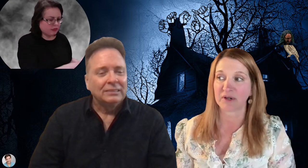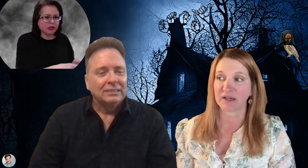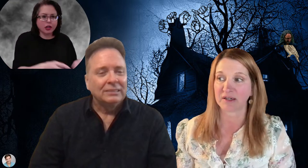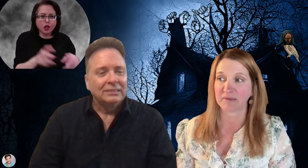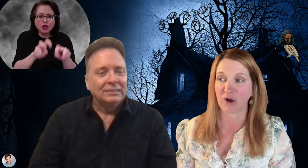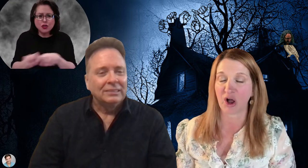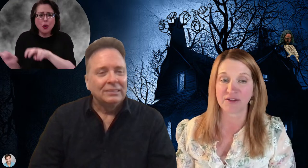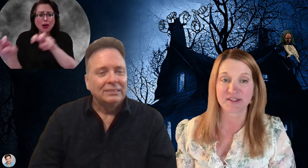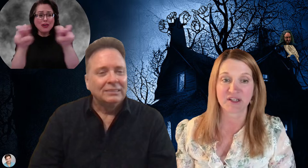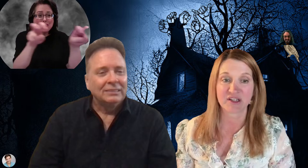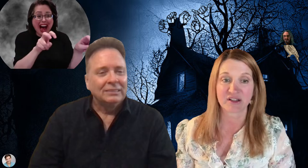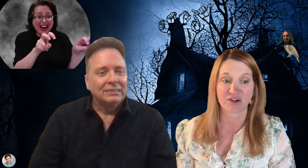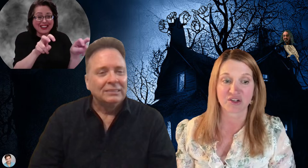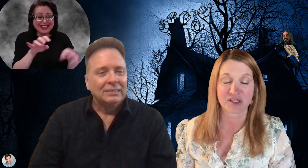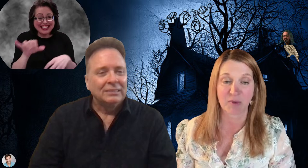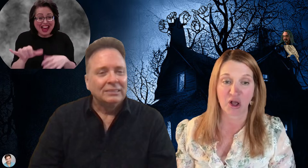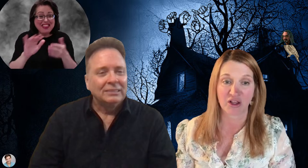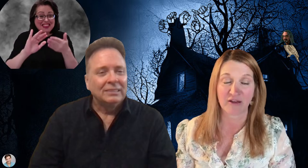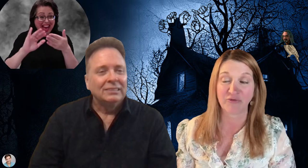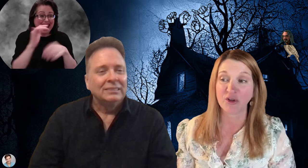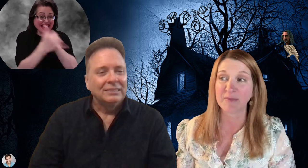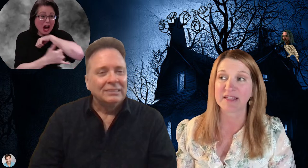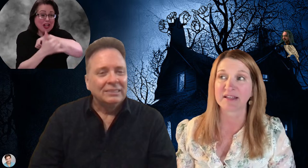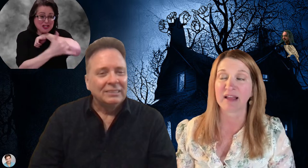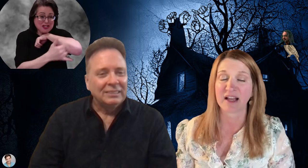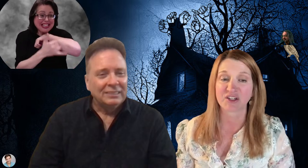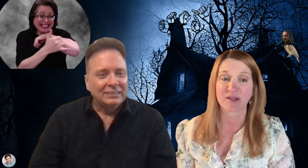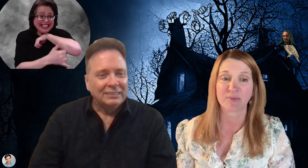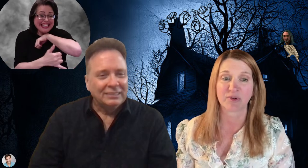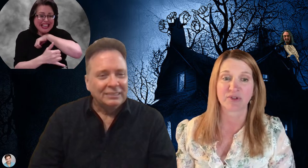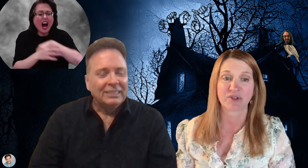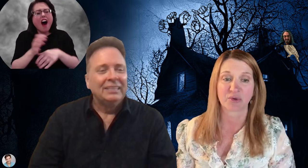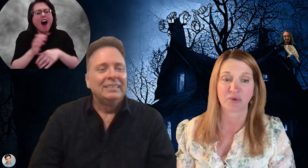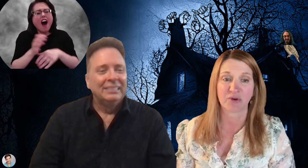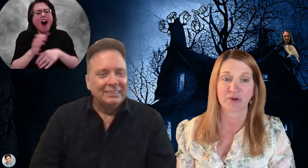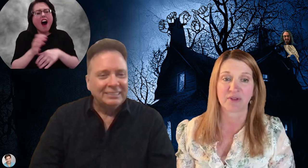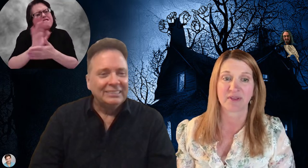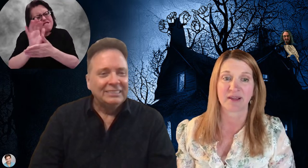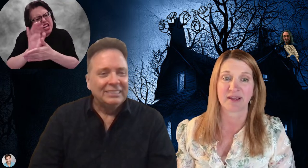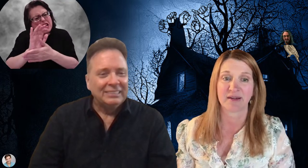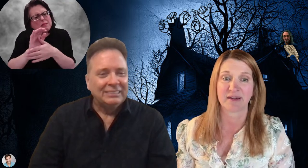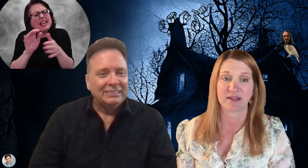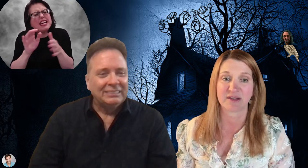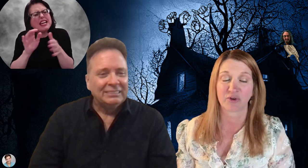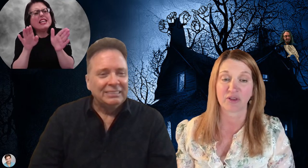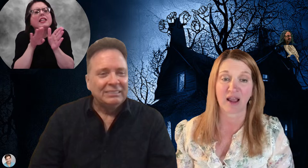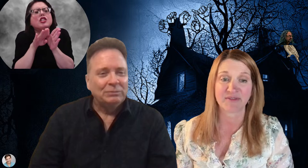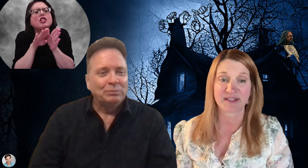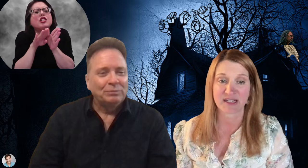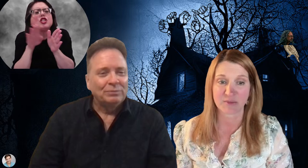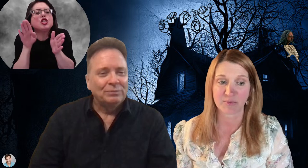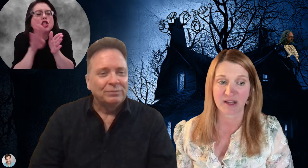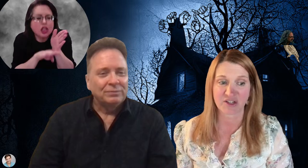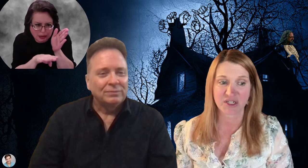all cities, large and small. A film is a lot cheaper to tour than it is for a live stage production,